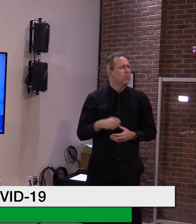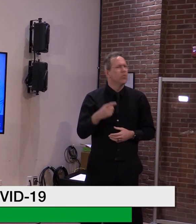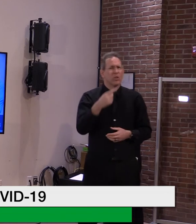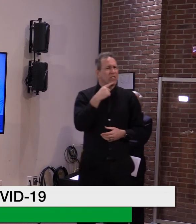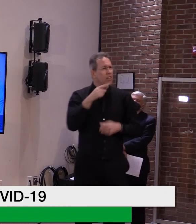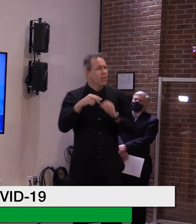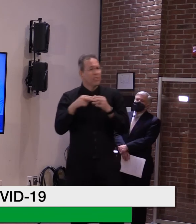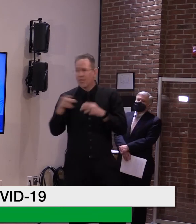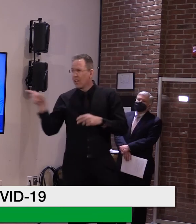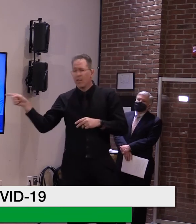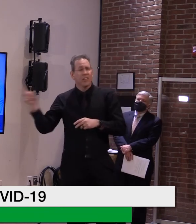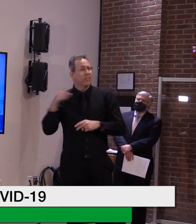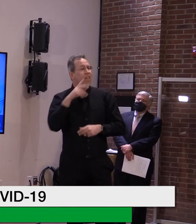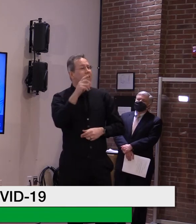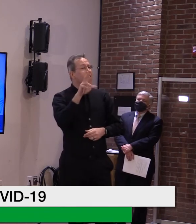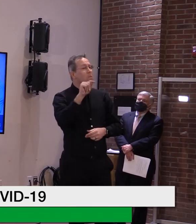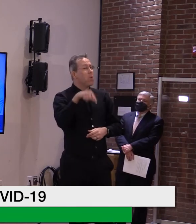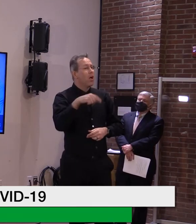Commissioner P. check.